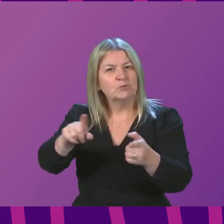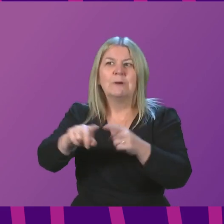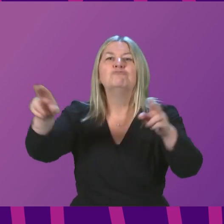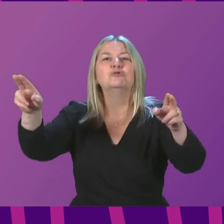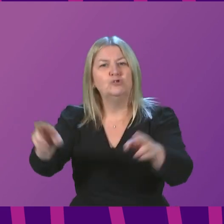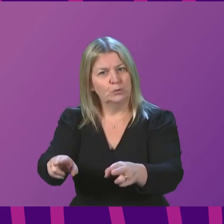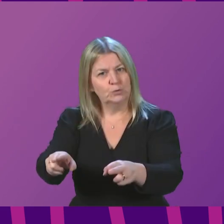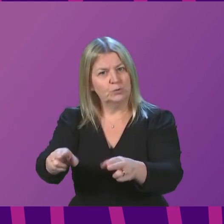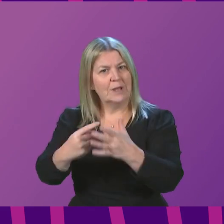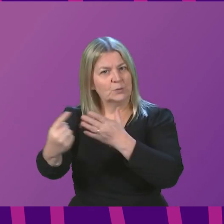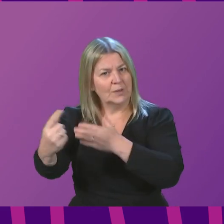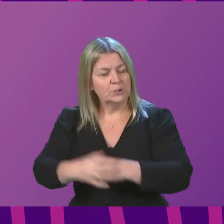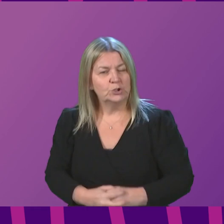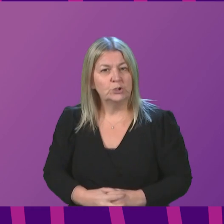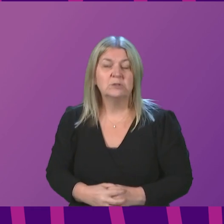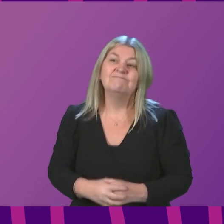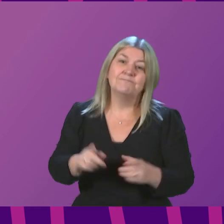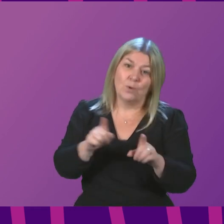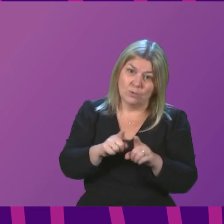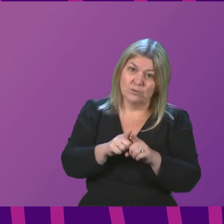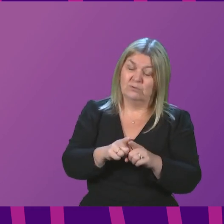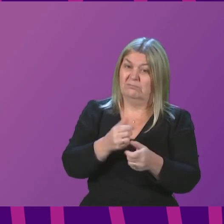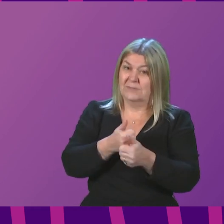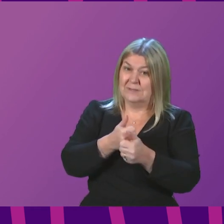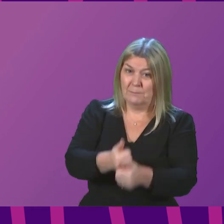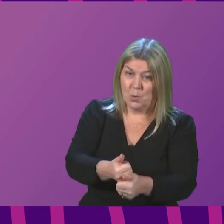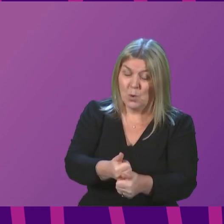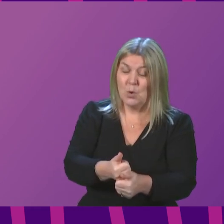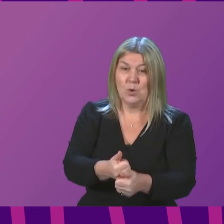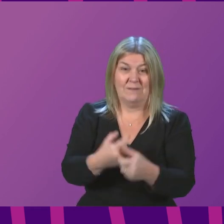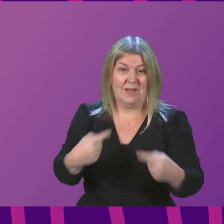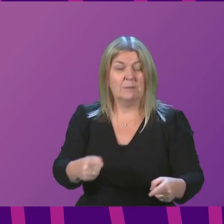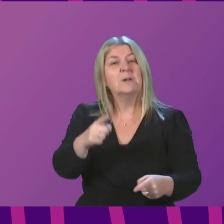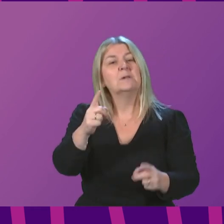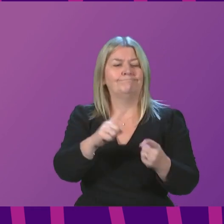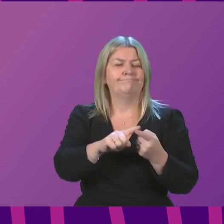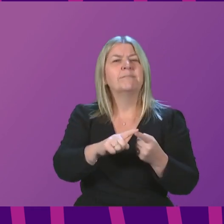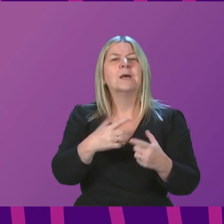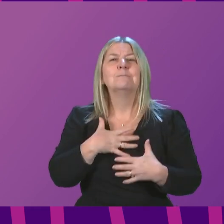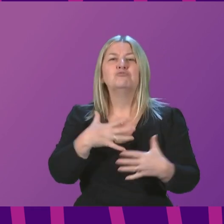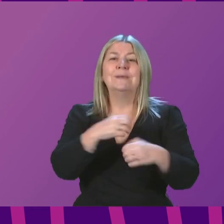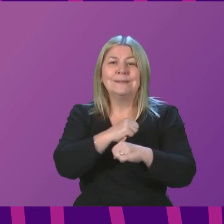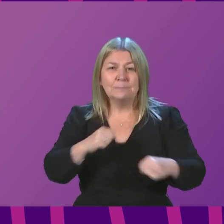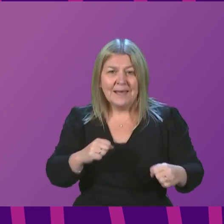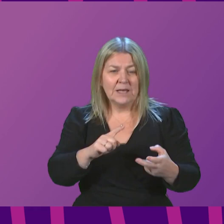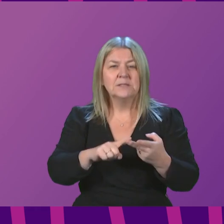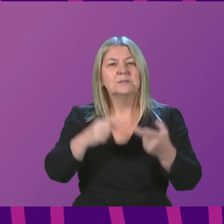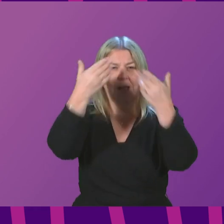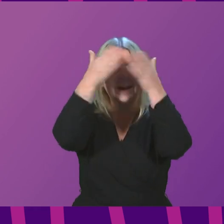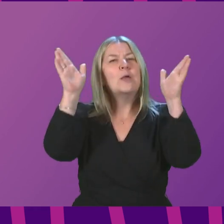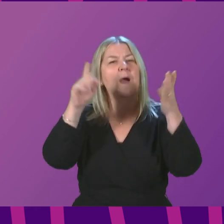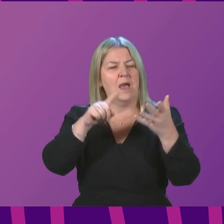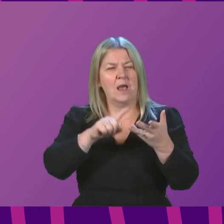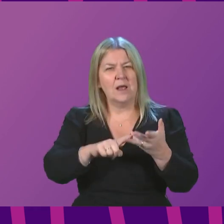support is available through a range of different organisations. I would highlight Breathing Split Space, Queer Your Head, the Scottish Association for Mental Health